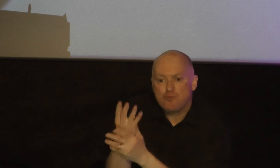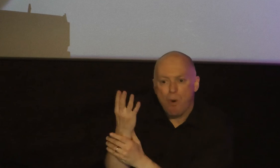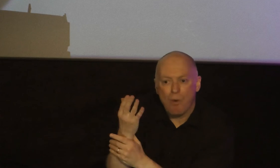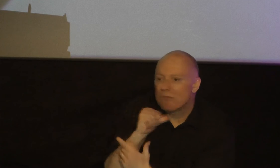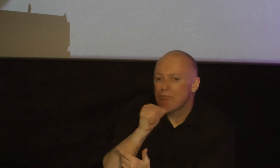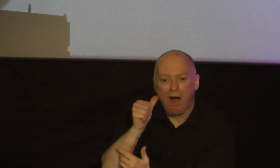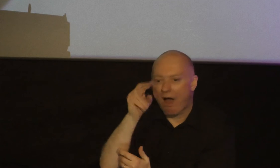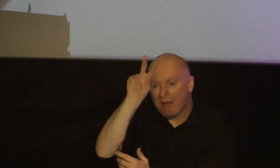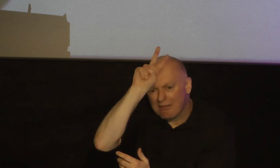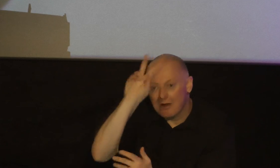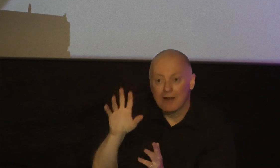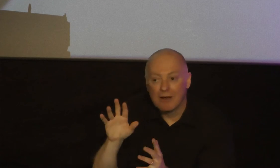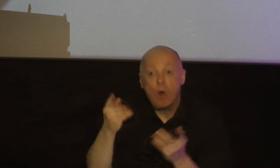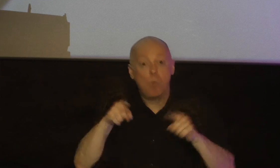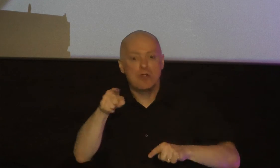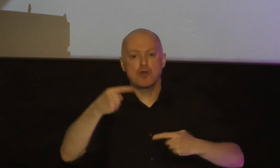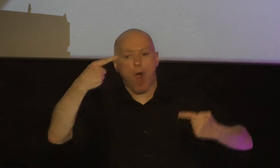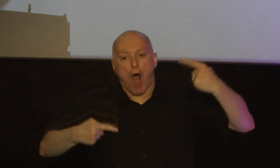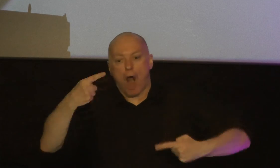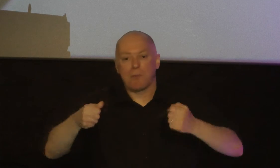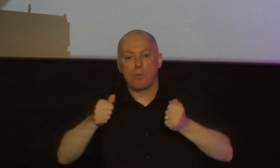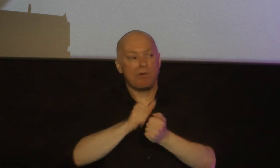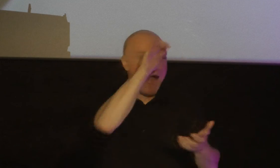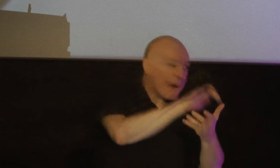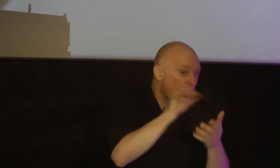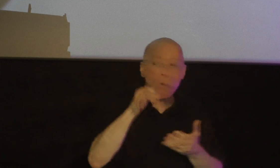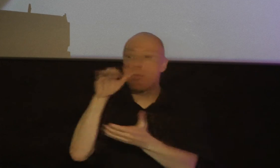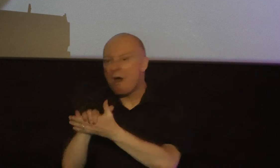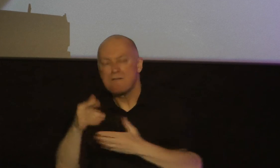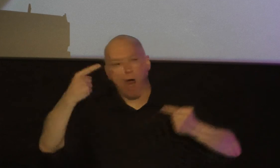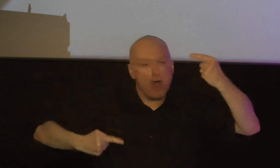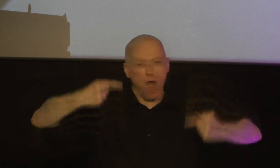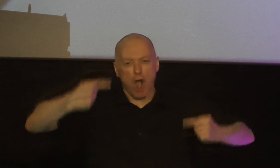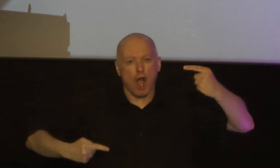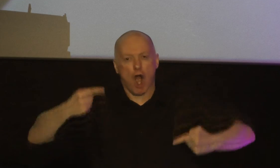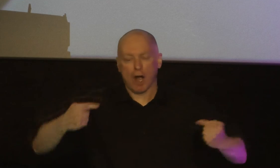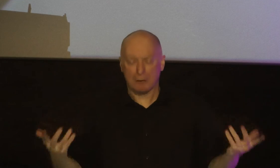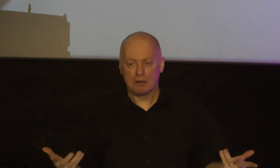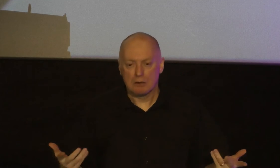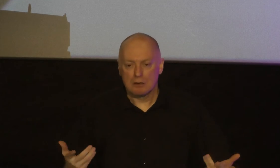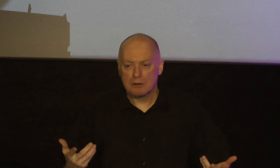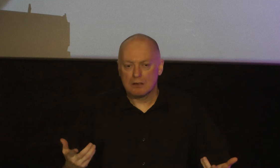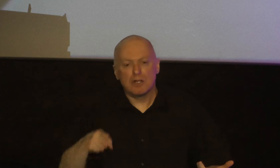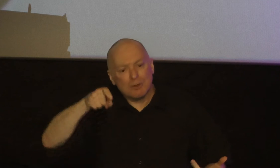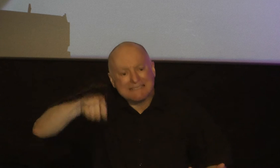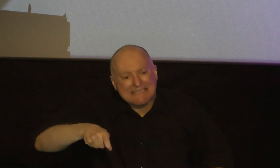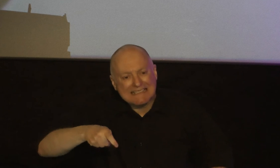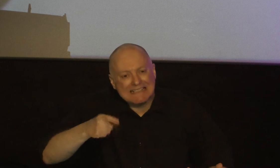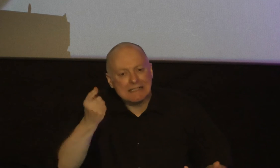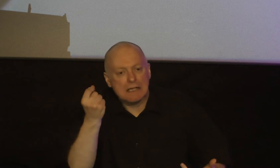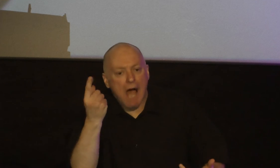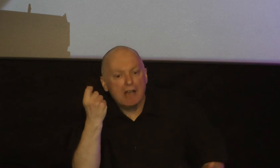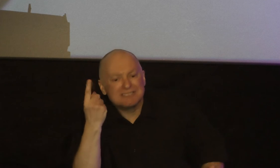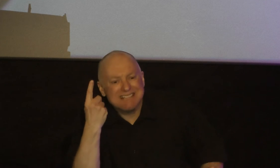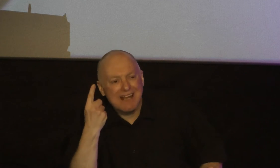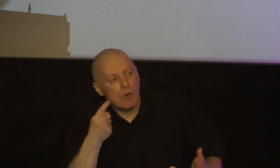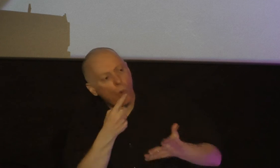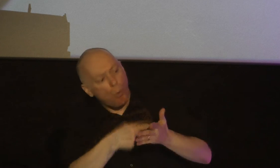when you're in an argument with your spouse what you need is understanding and insight into what the other person is